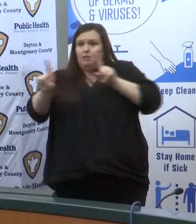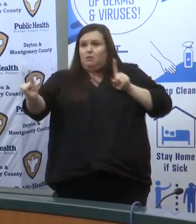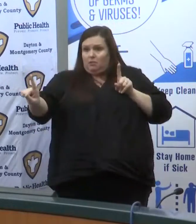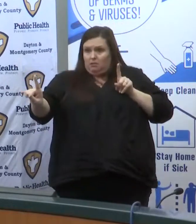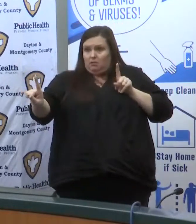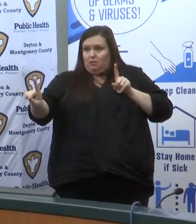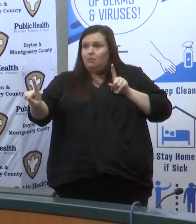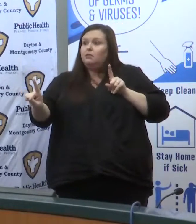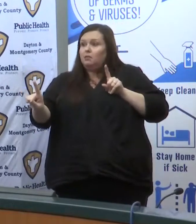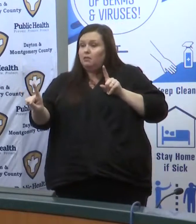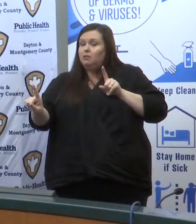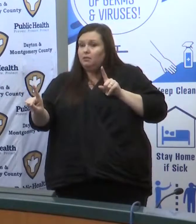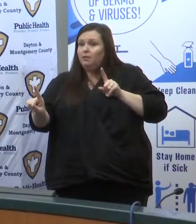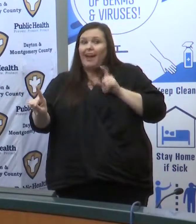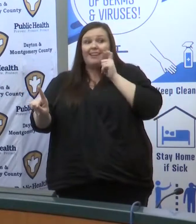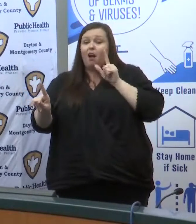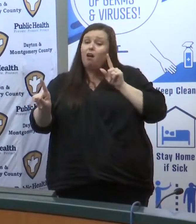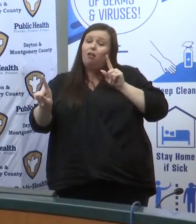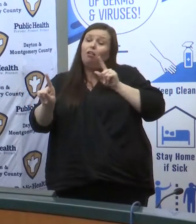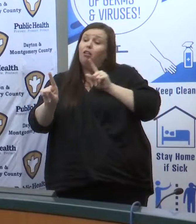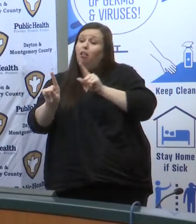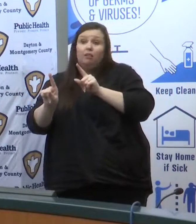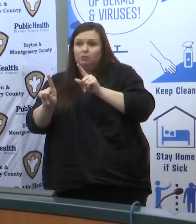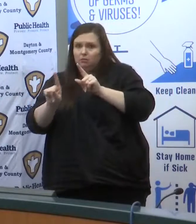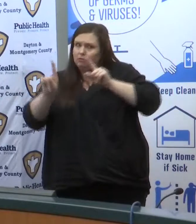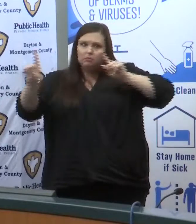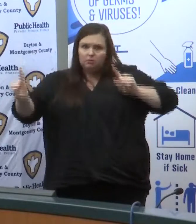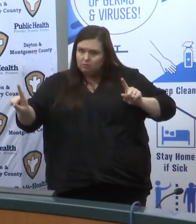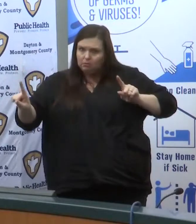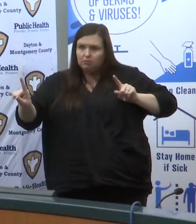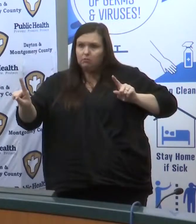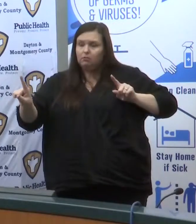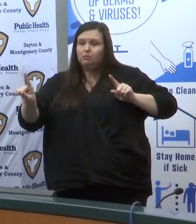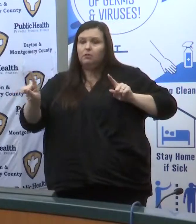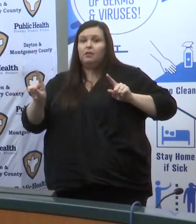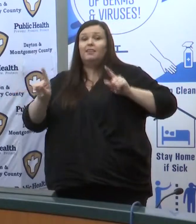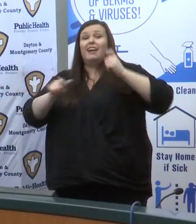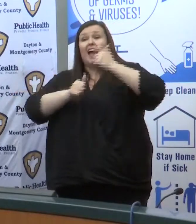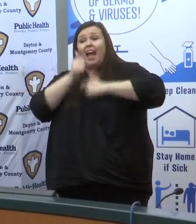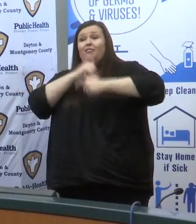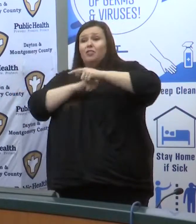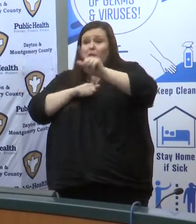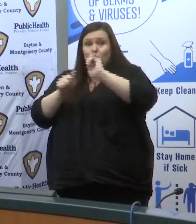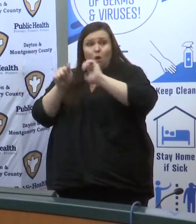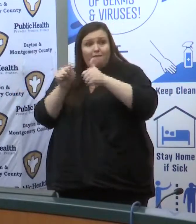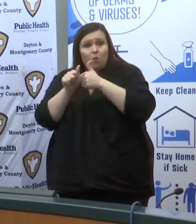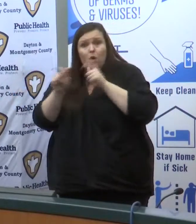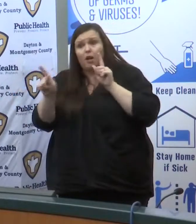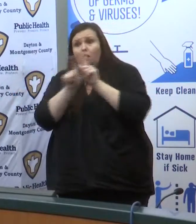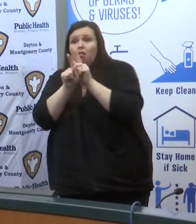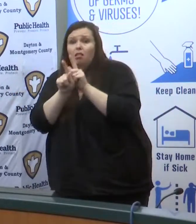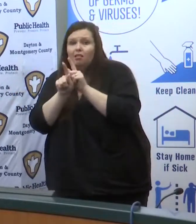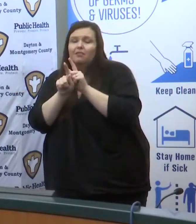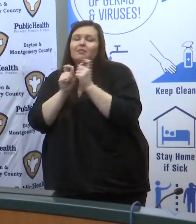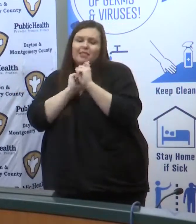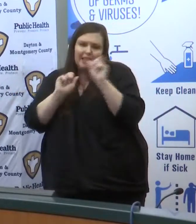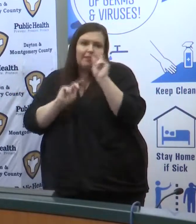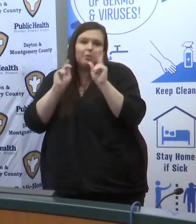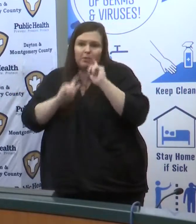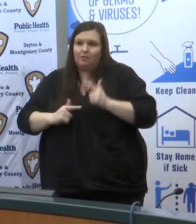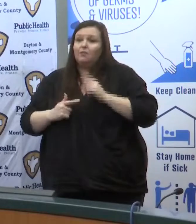again every contact that you eliminate saves lives and that cannot be stressed enough